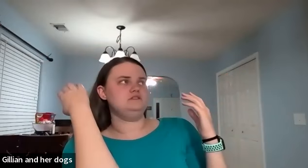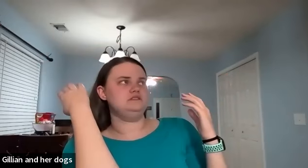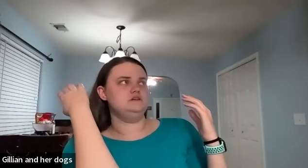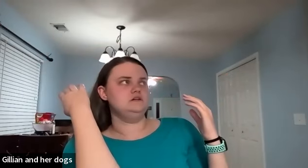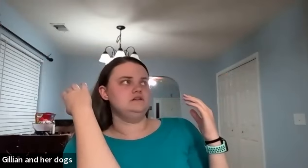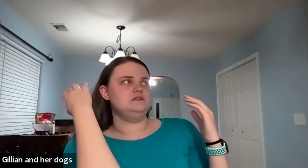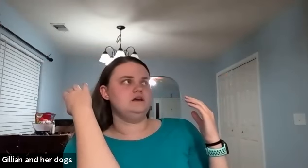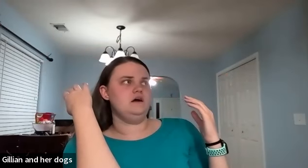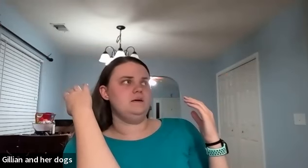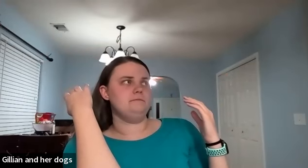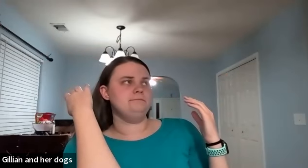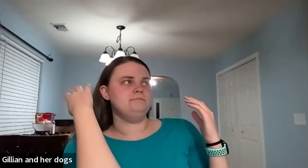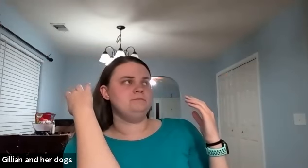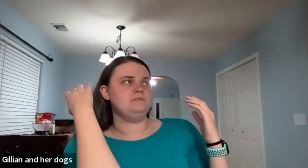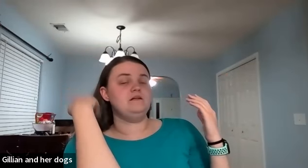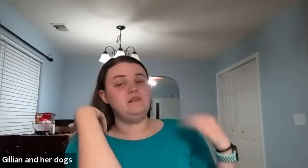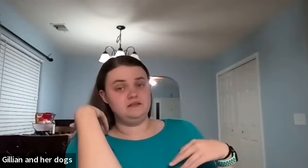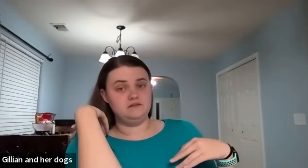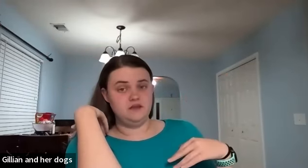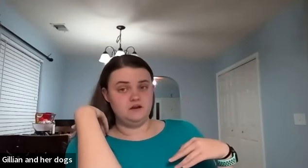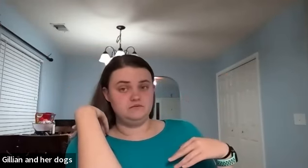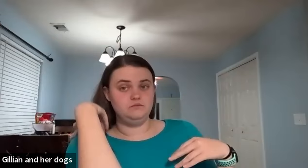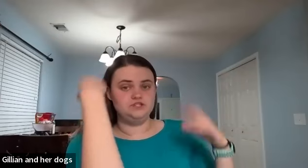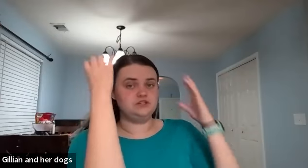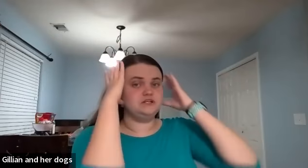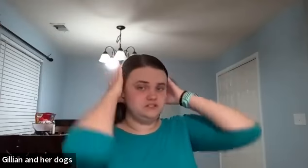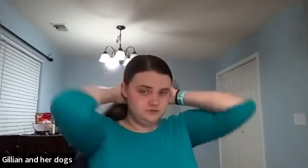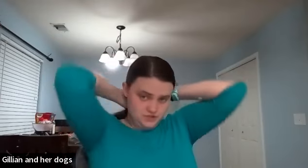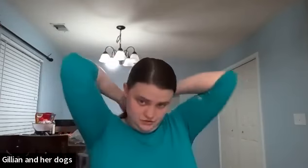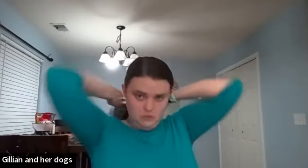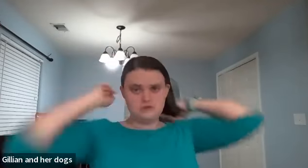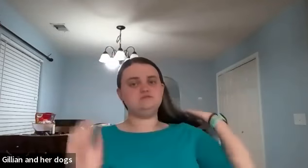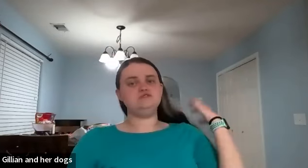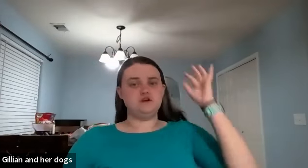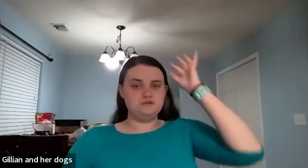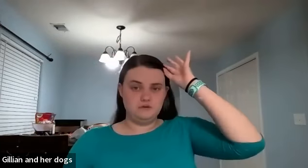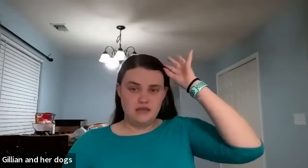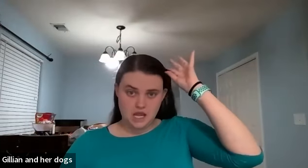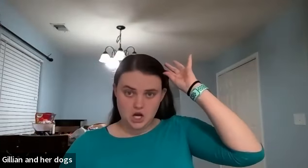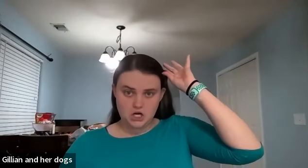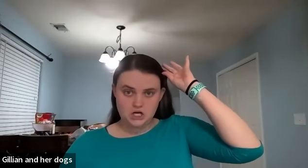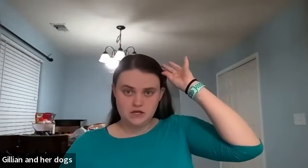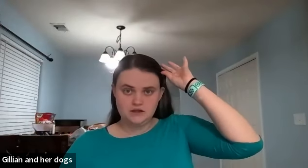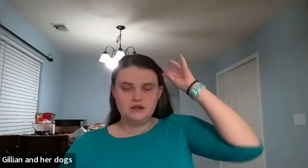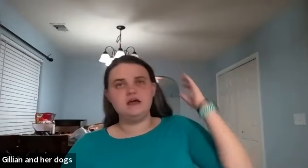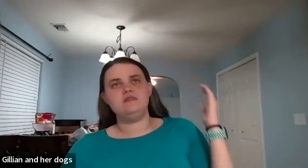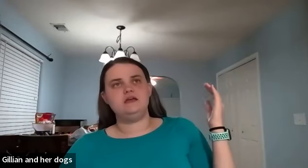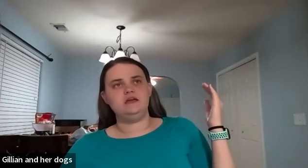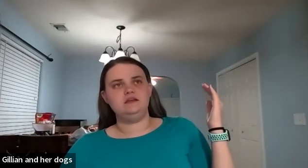the um the length of hair what you're gonna do is you always will start with going hair and then